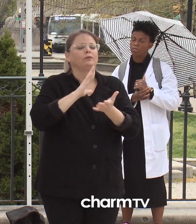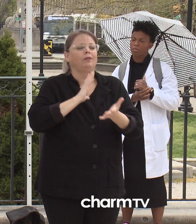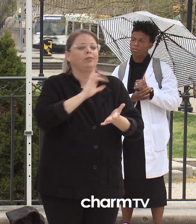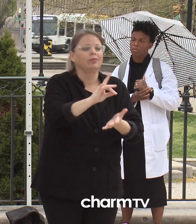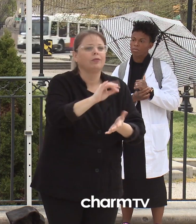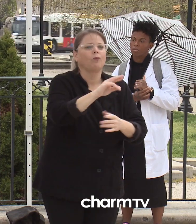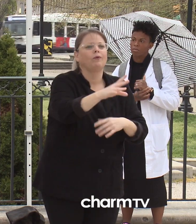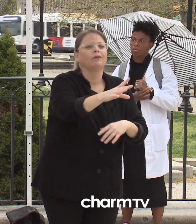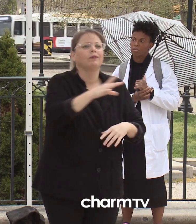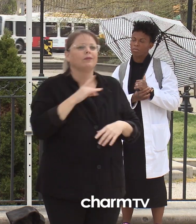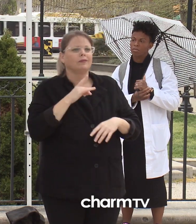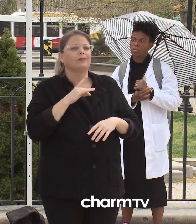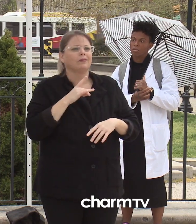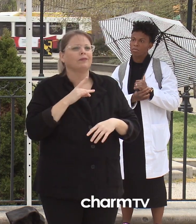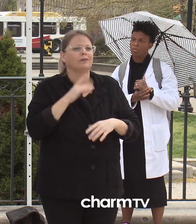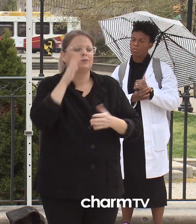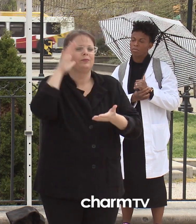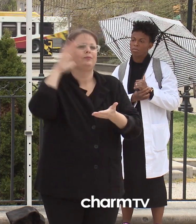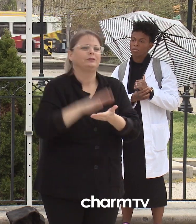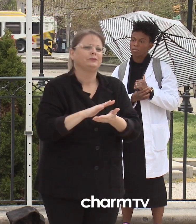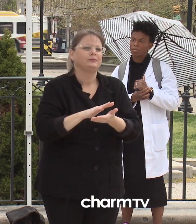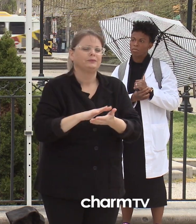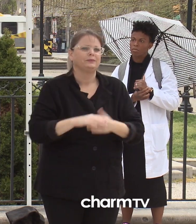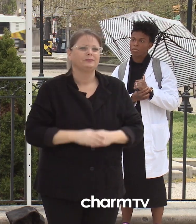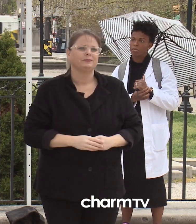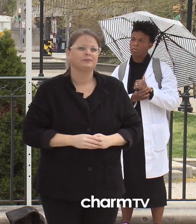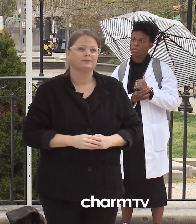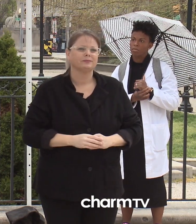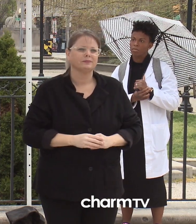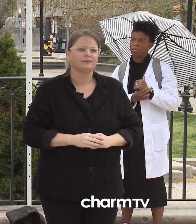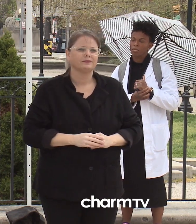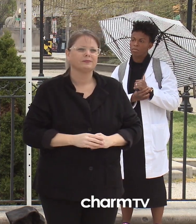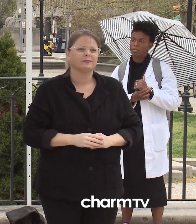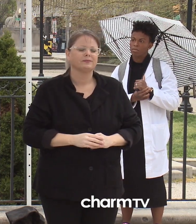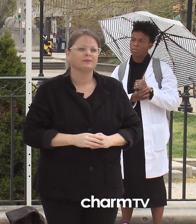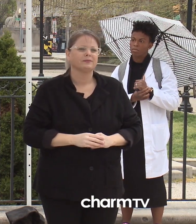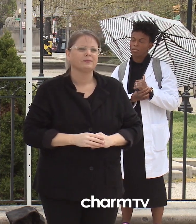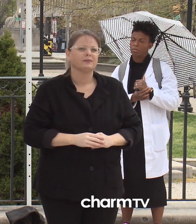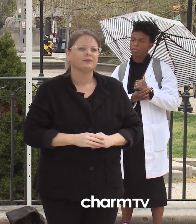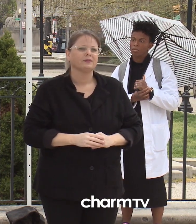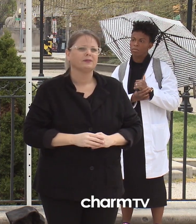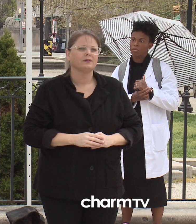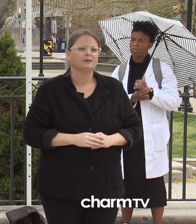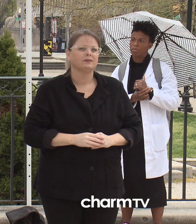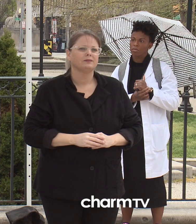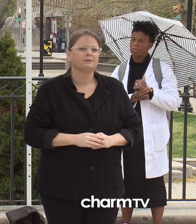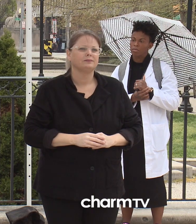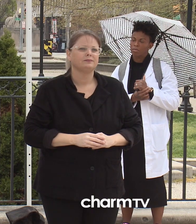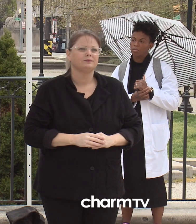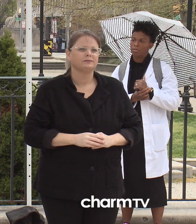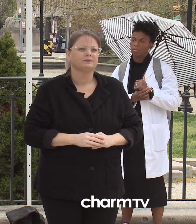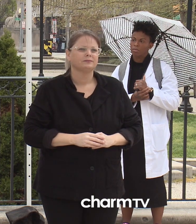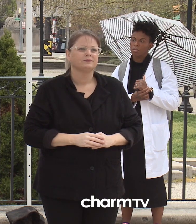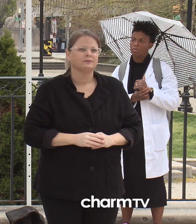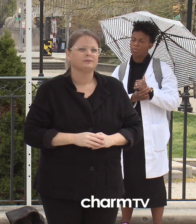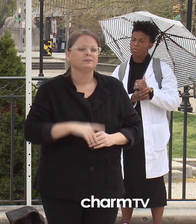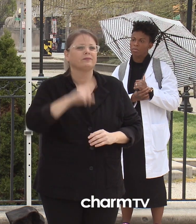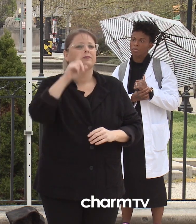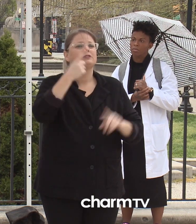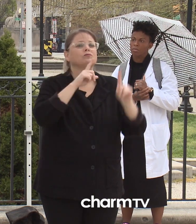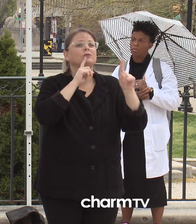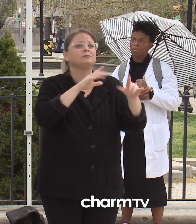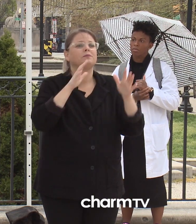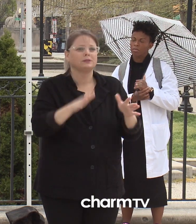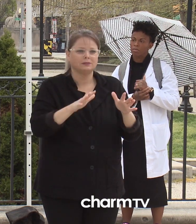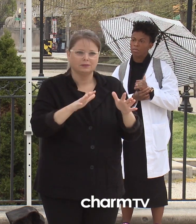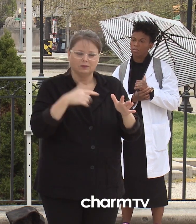a potentially infected member. As first responders, we serve the community